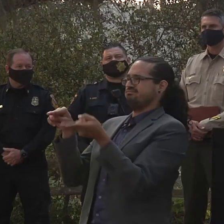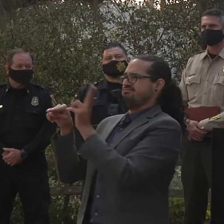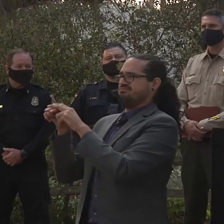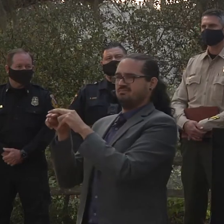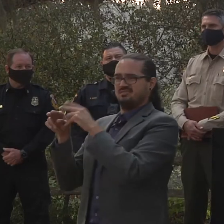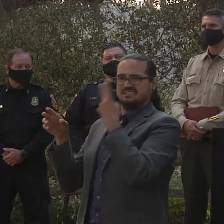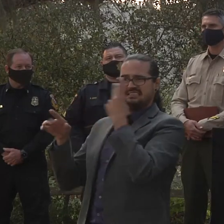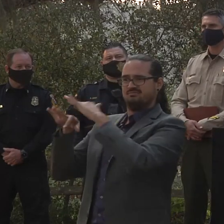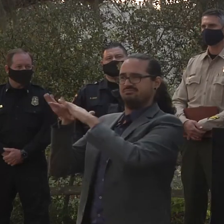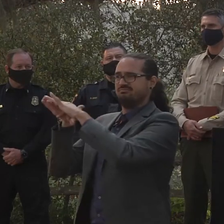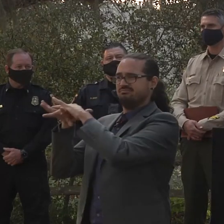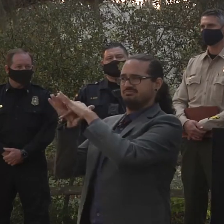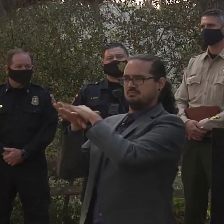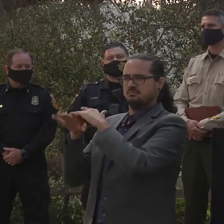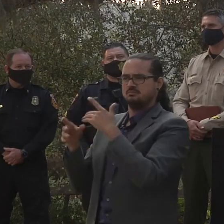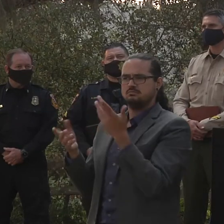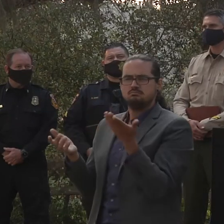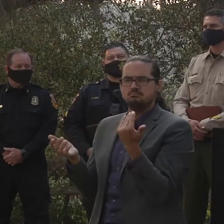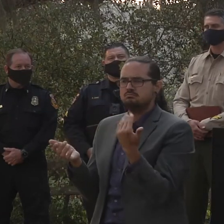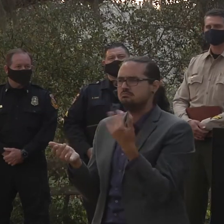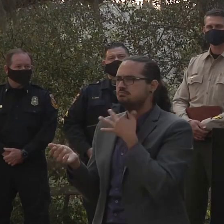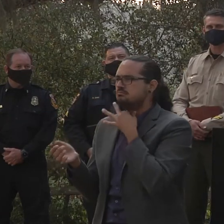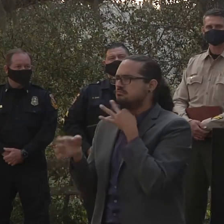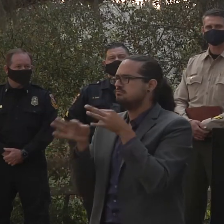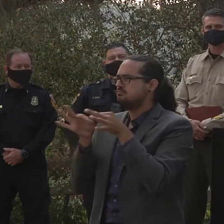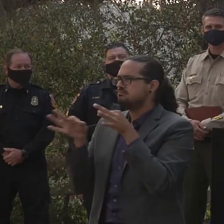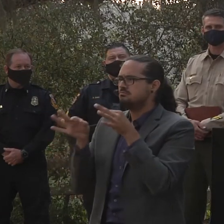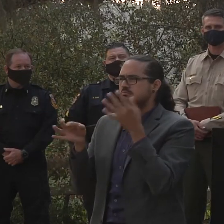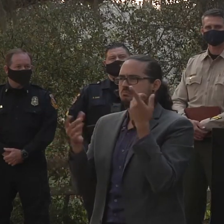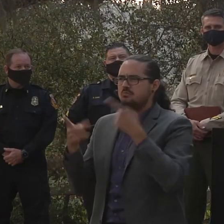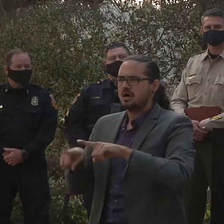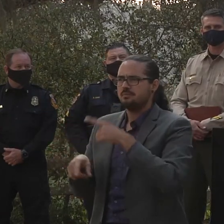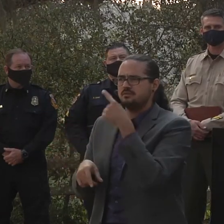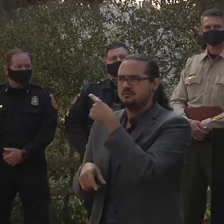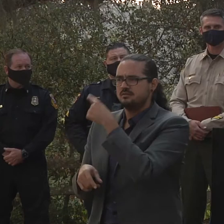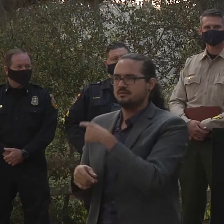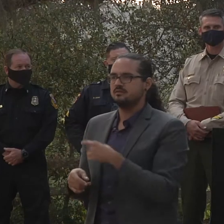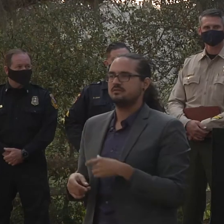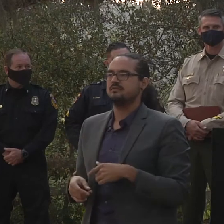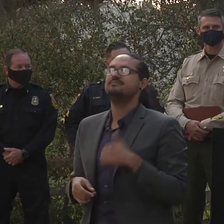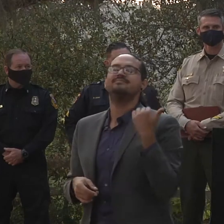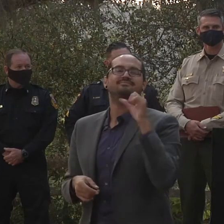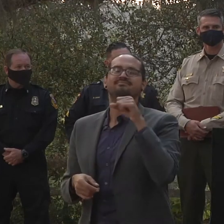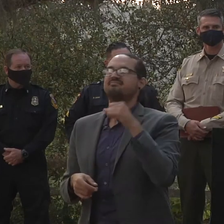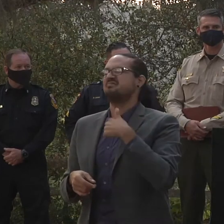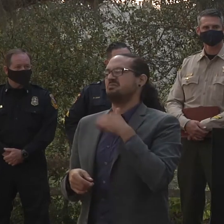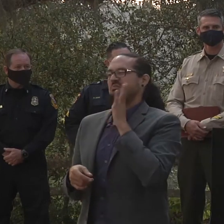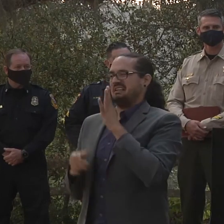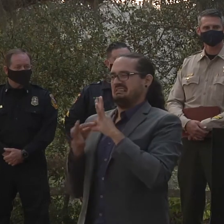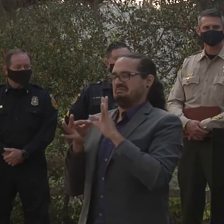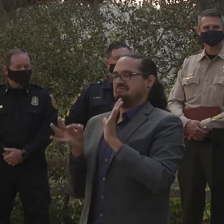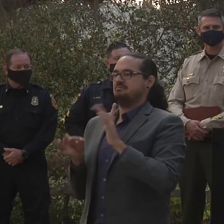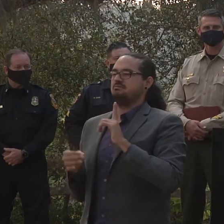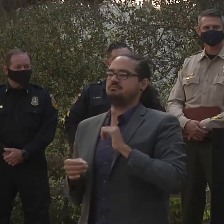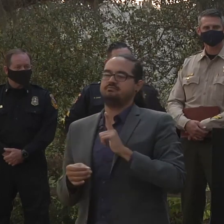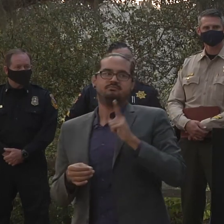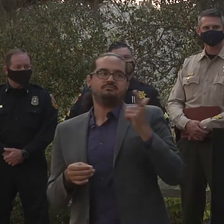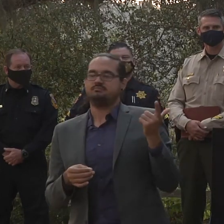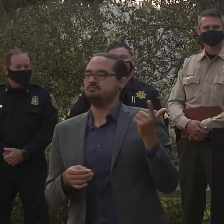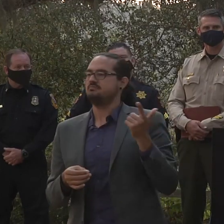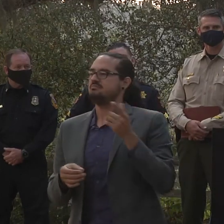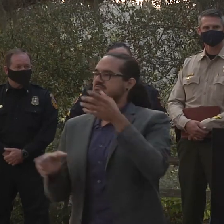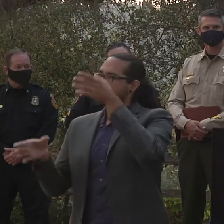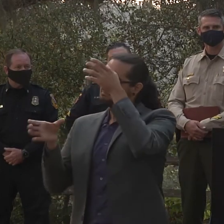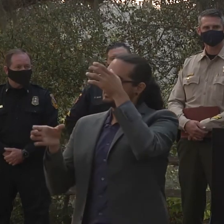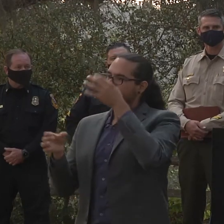that you have or is that kind of you know can you speak to that please? Yeah I'll I'll get the expert up here the the question was really in relation to the area around Felton and